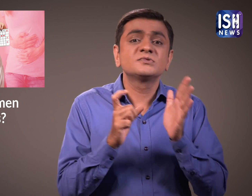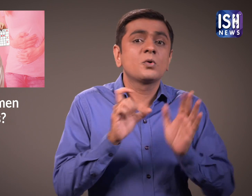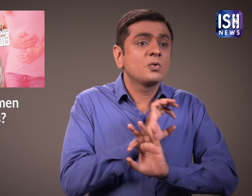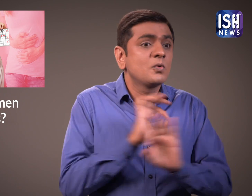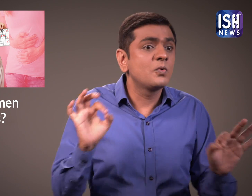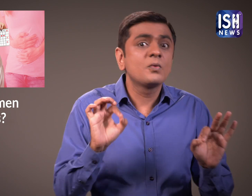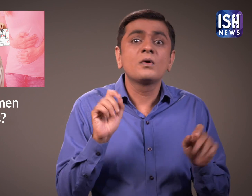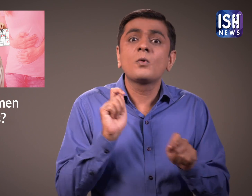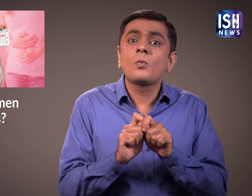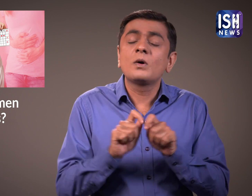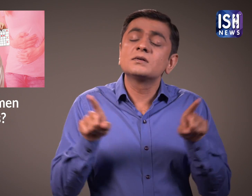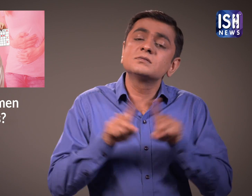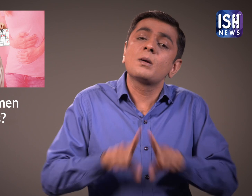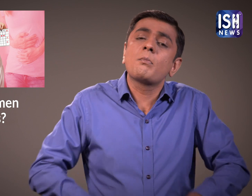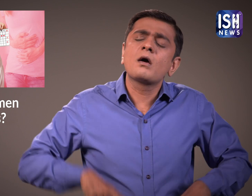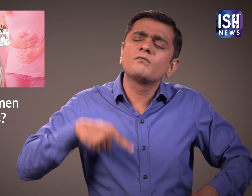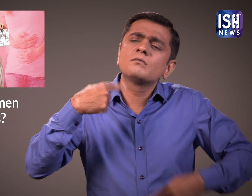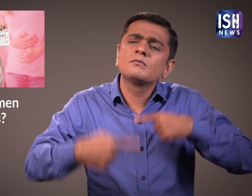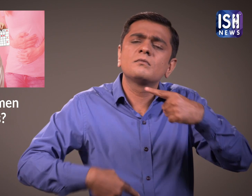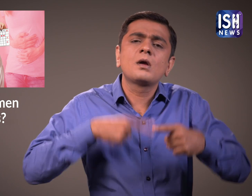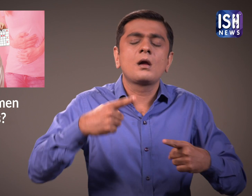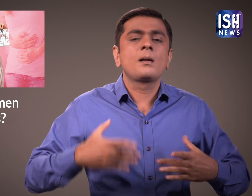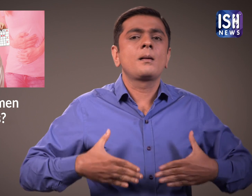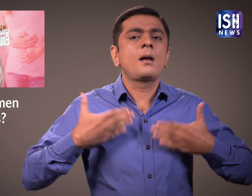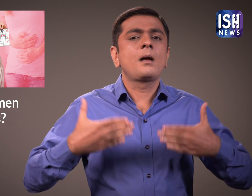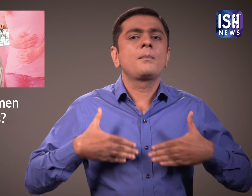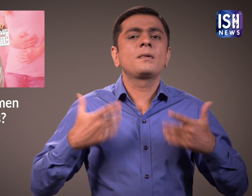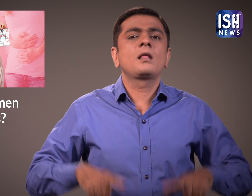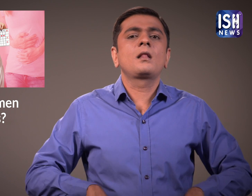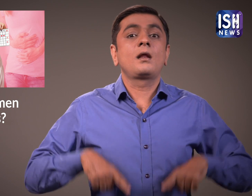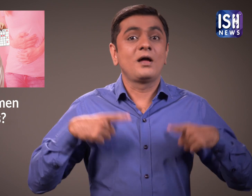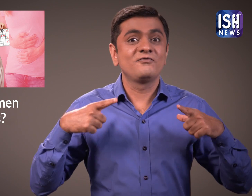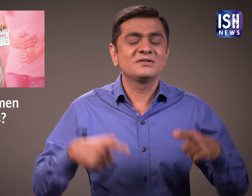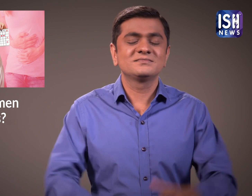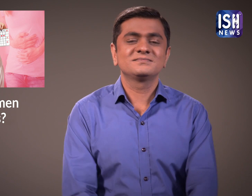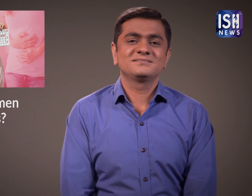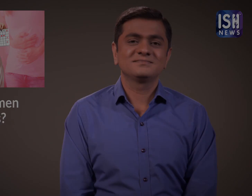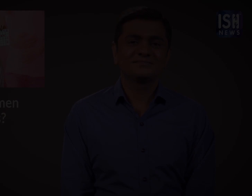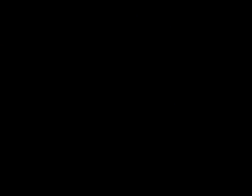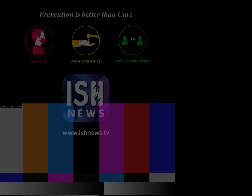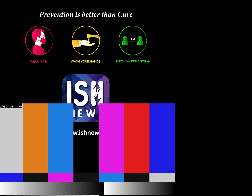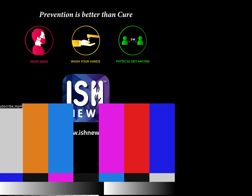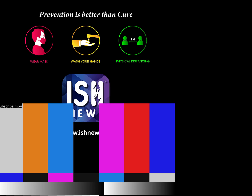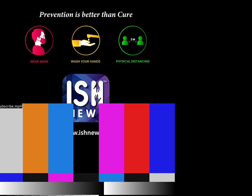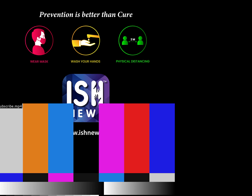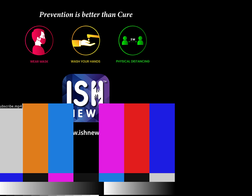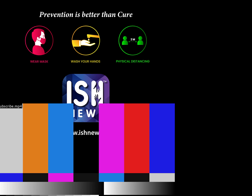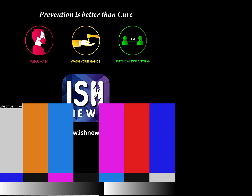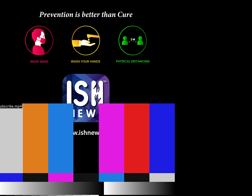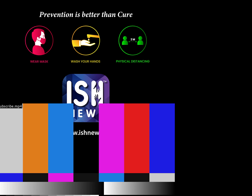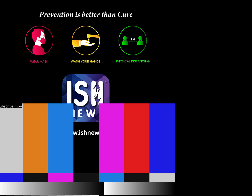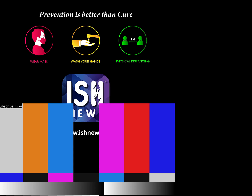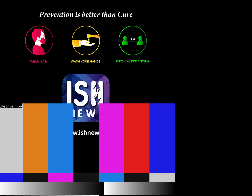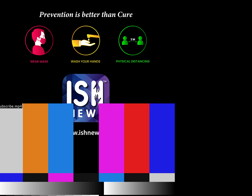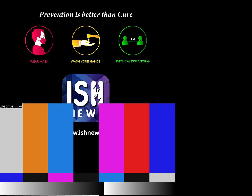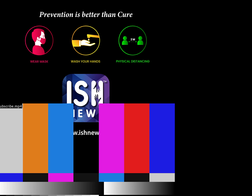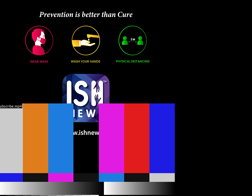for the of my I tell my in talk I'm going doctor. The He's